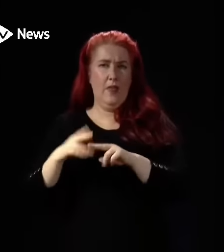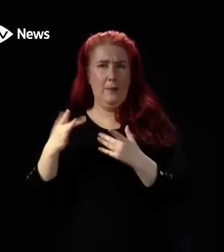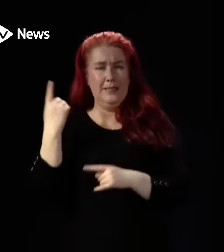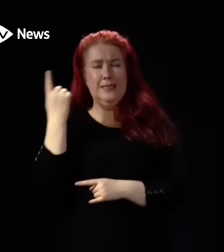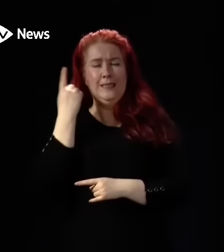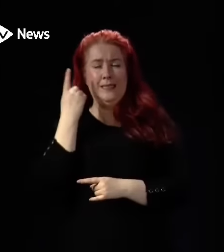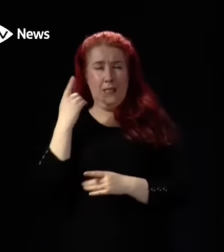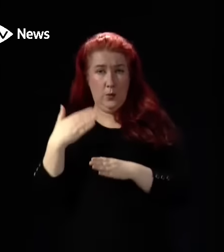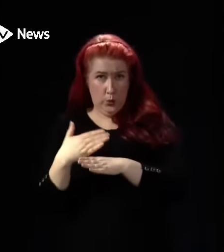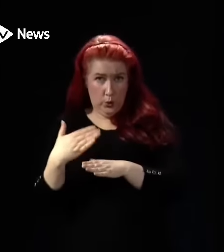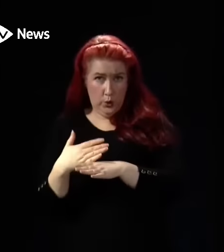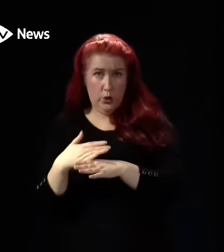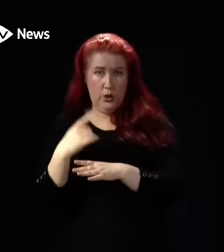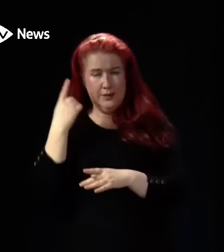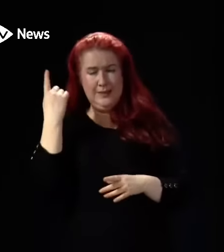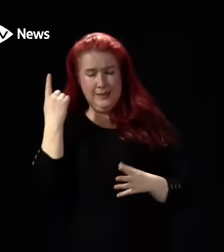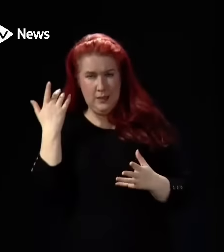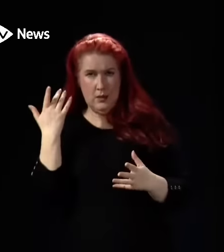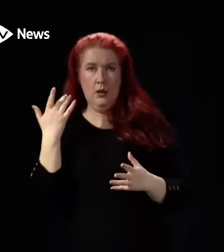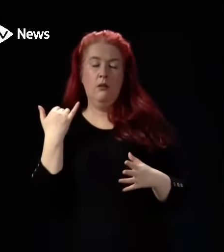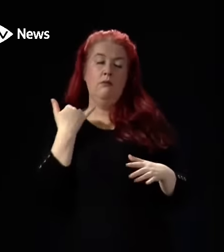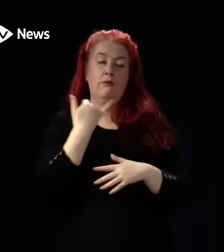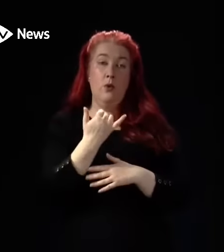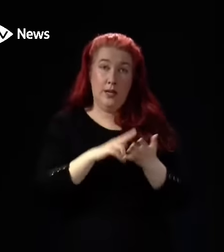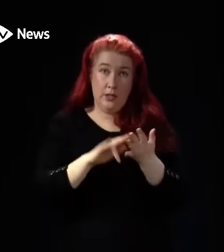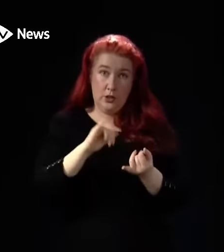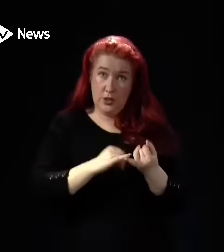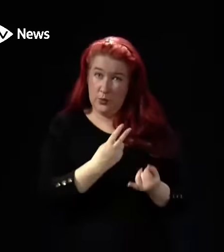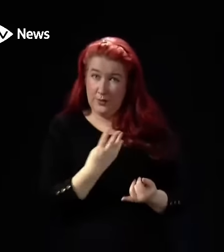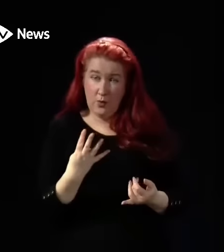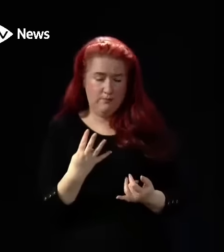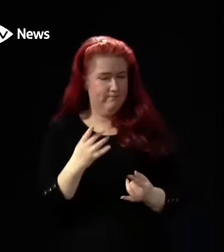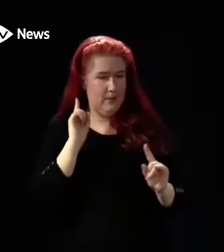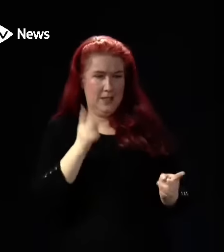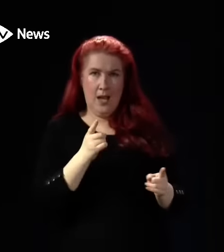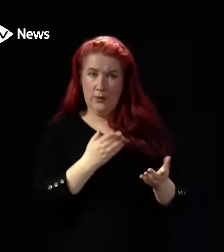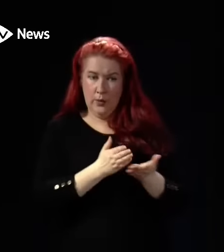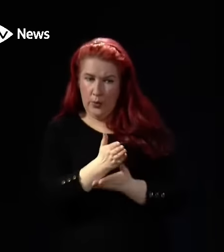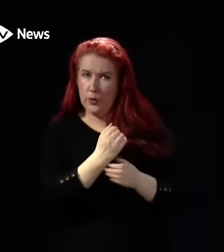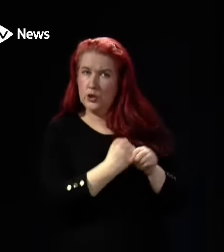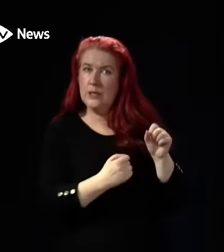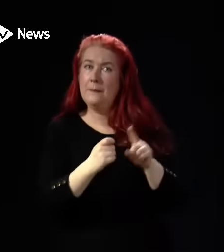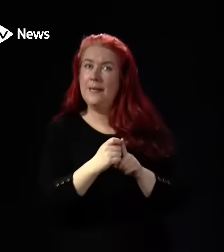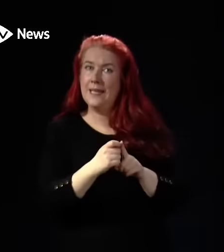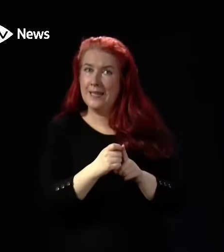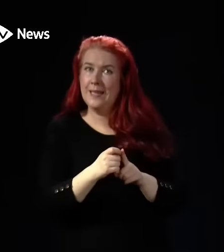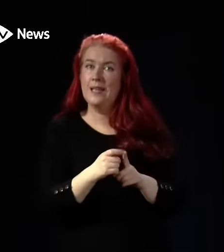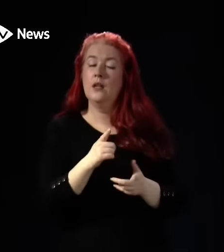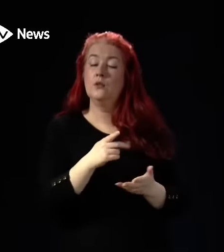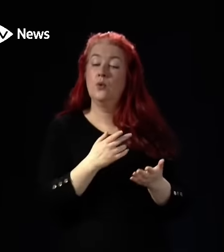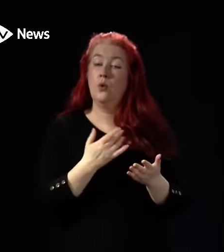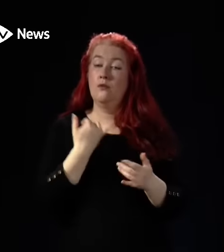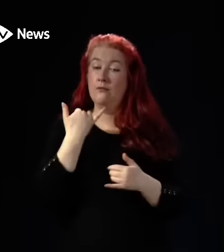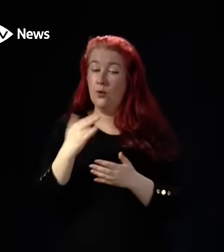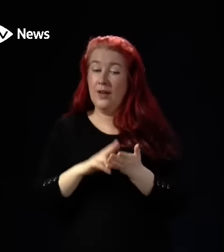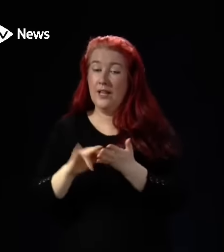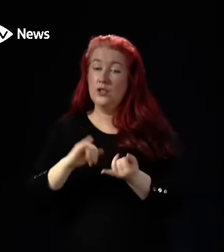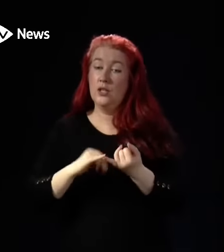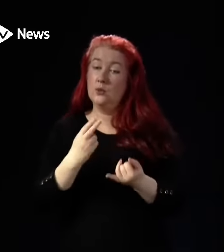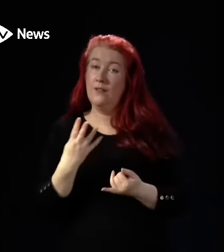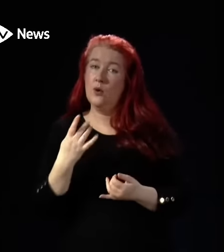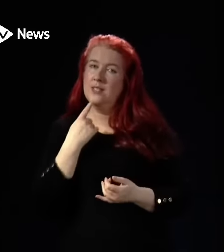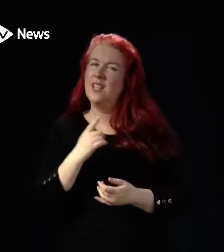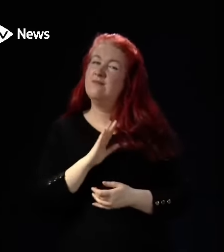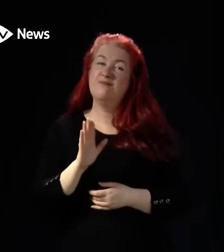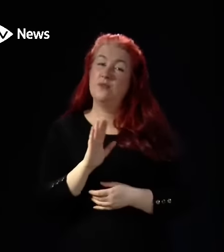NHS 24, couldn't get a GP to speak to on the phone, and their family were told that it wasn't a life-threatening